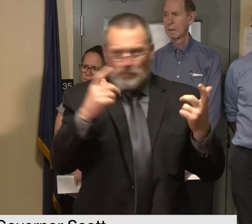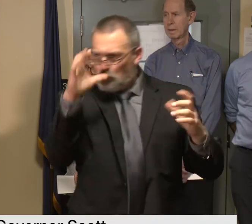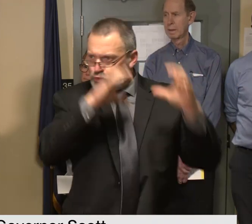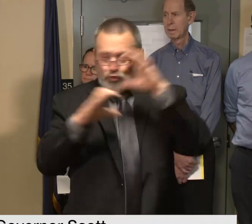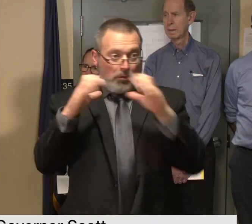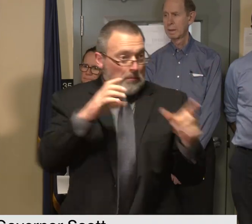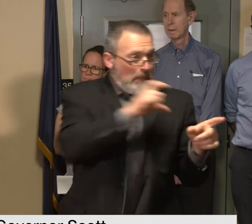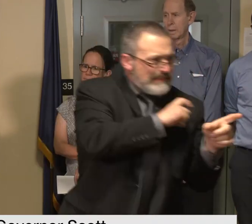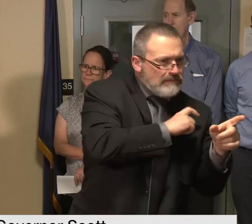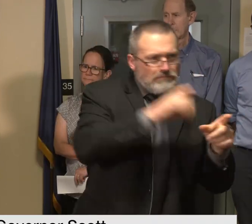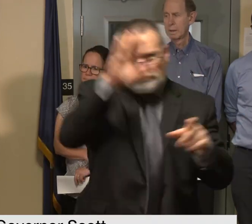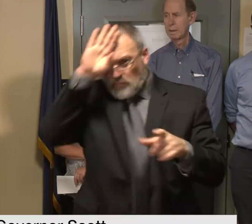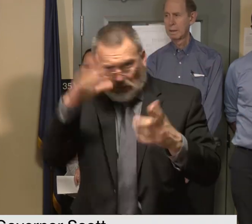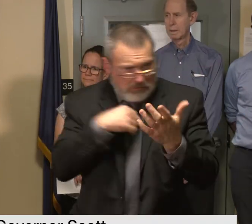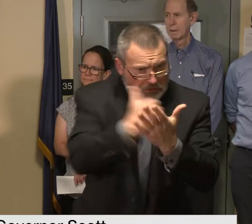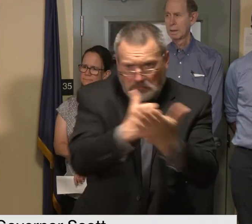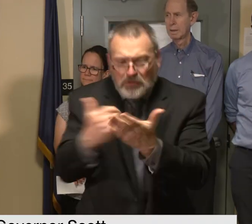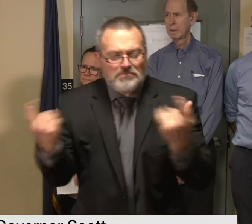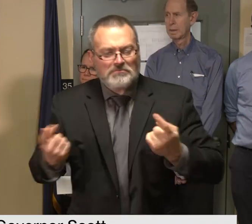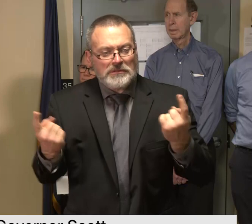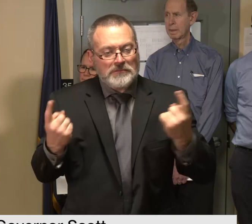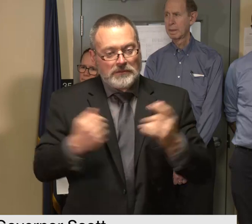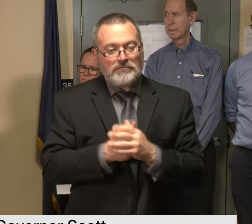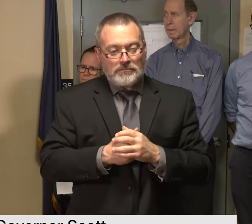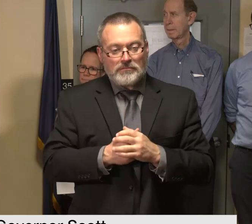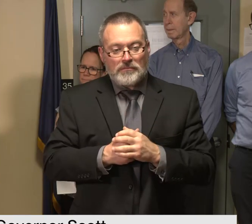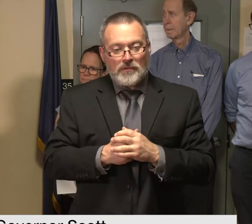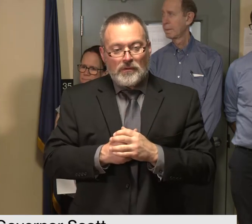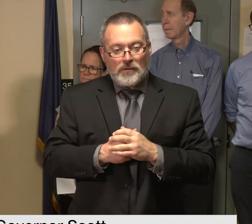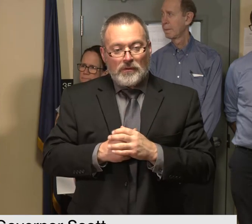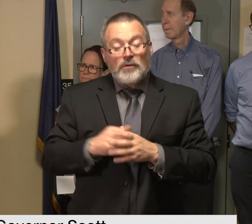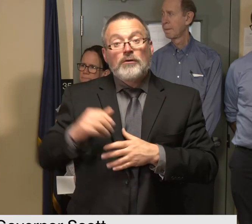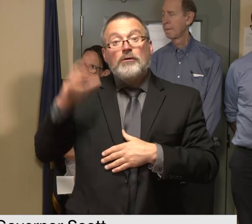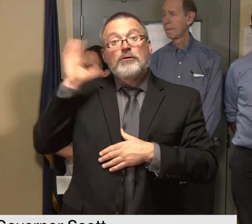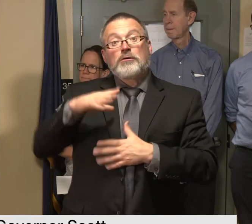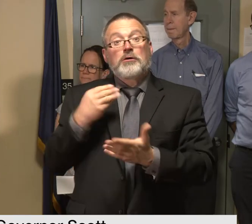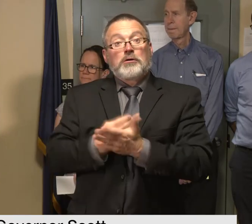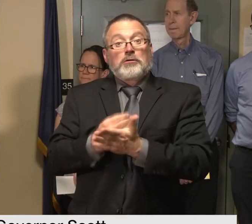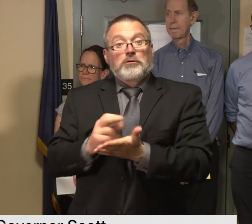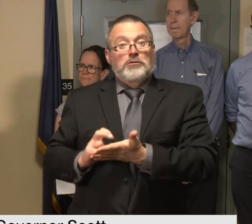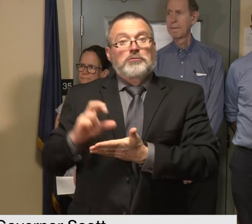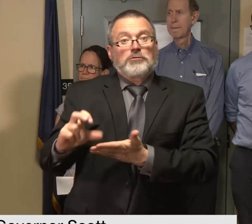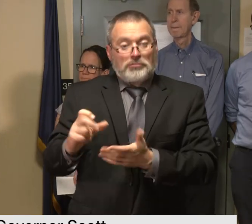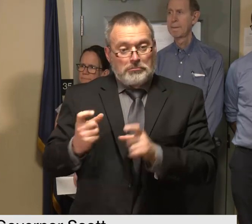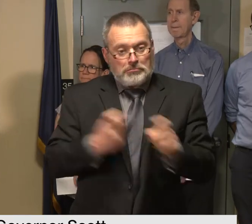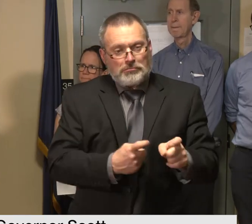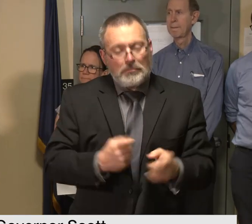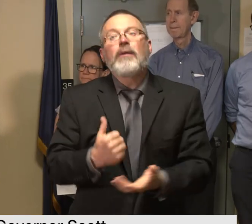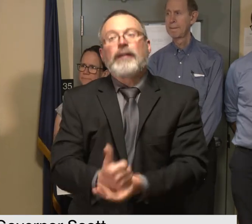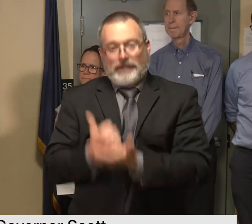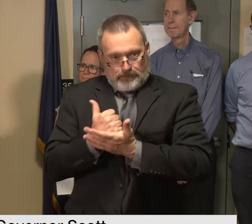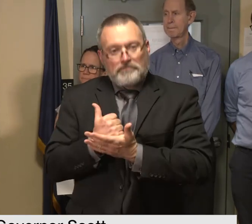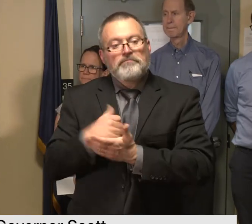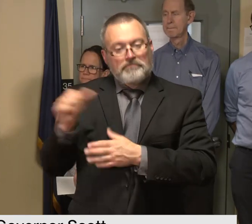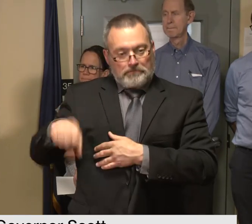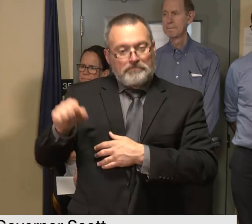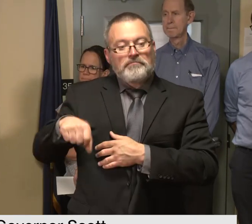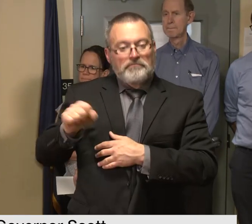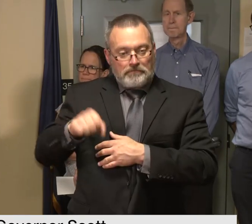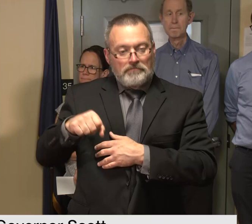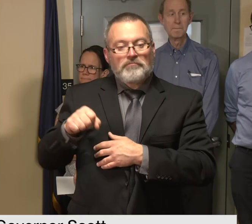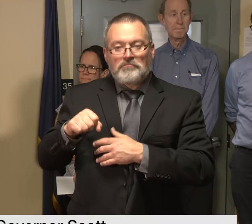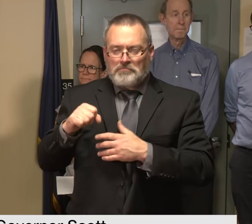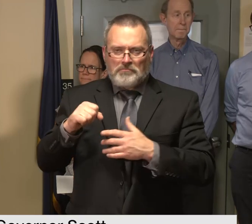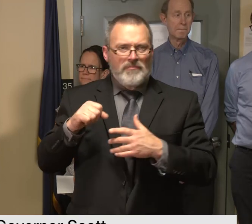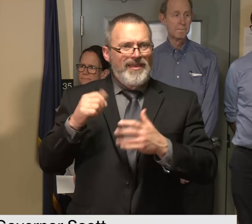as always cash is king cash donations are the most efficient way to get aid to people and communities in